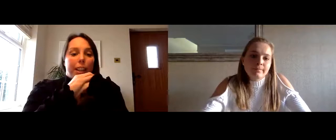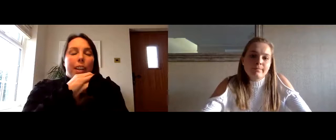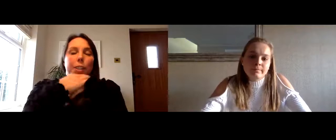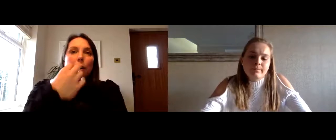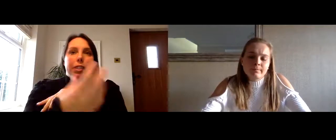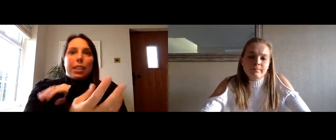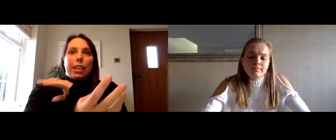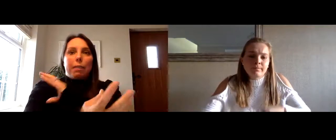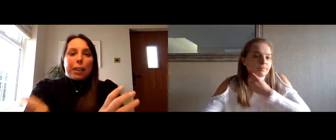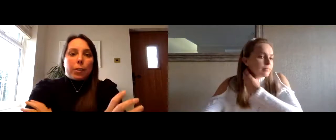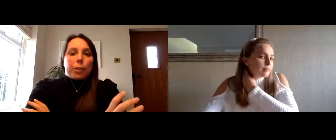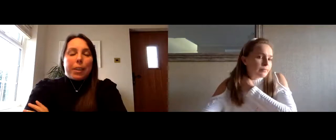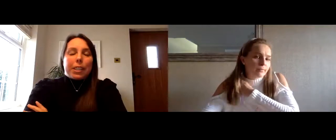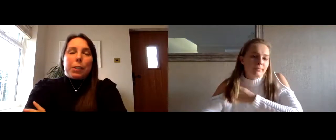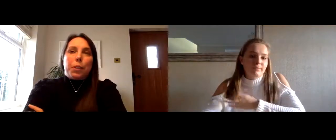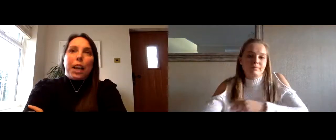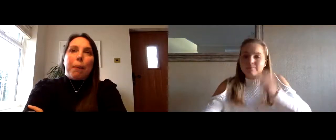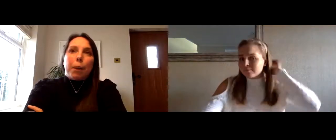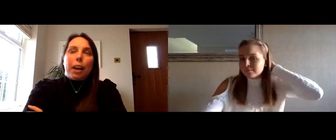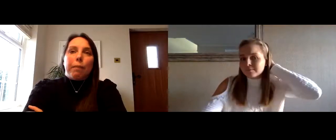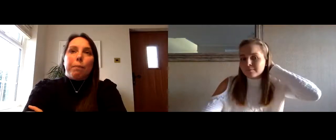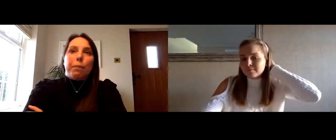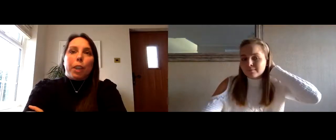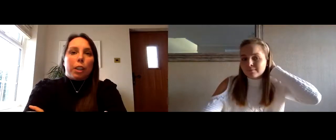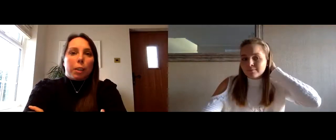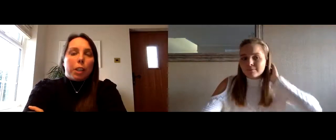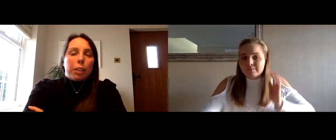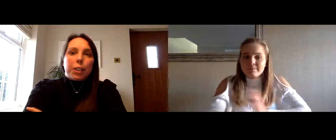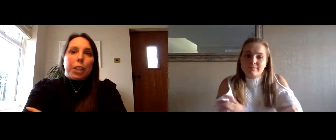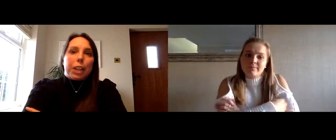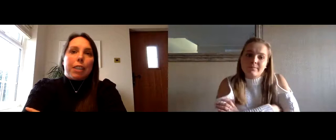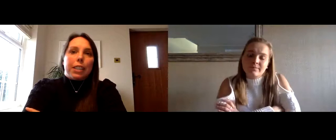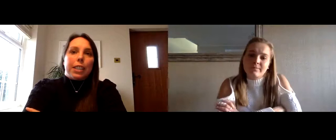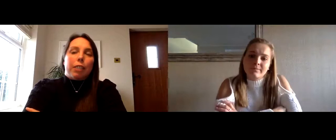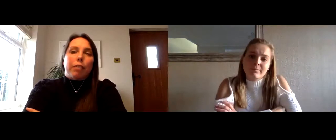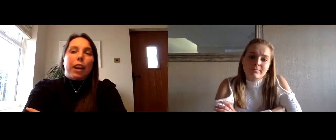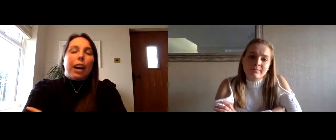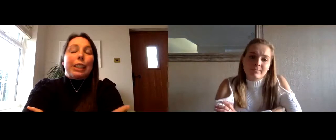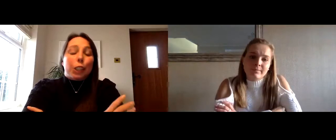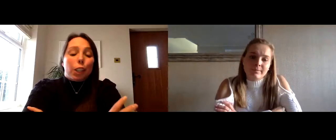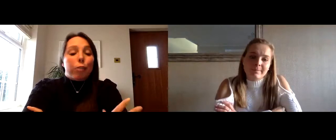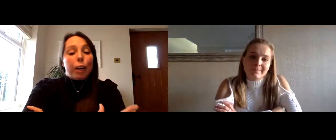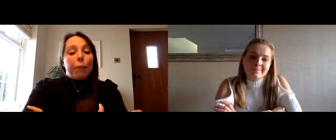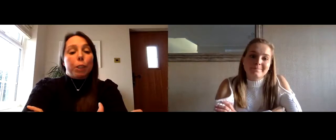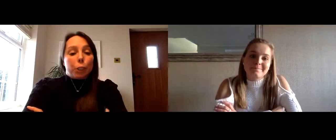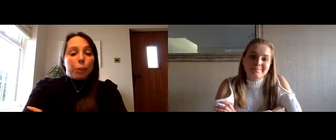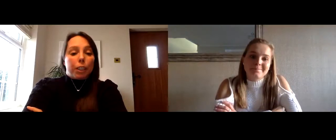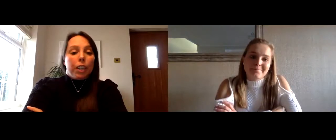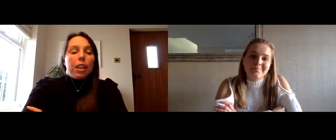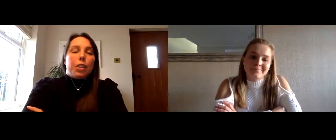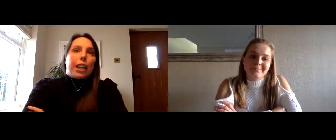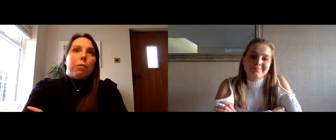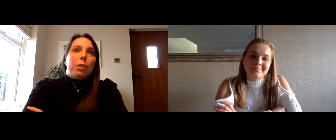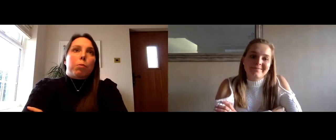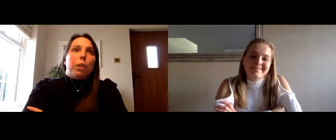busy so obviously beth tweddle gymnastics was there but um you you alluded to the charity stuff i just love working with children